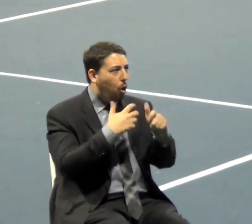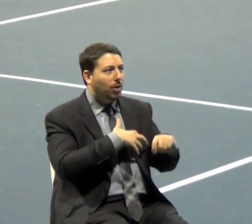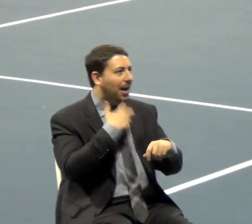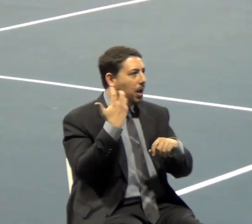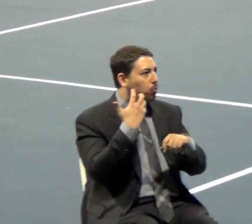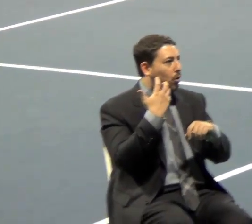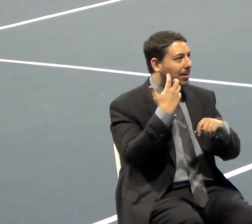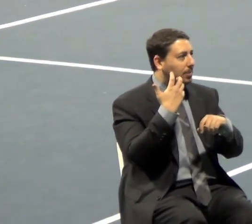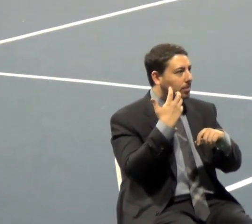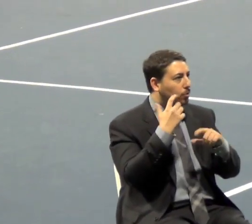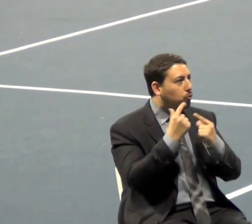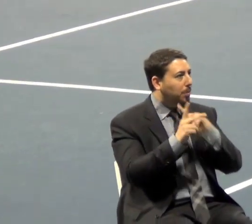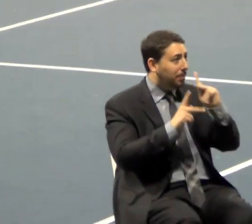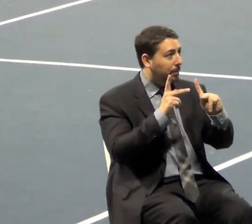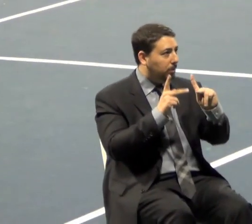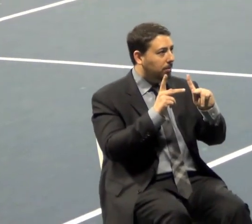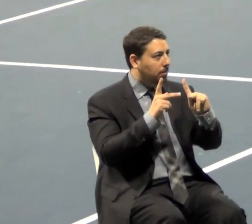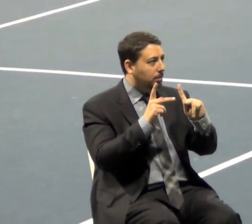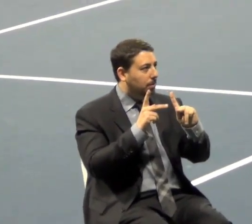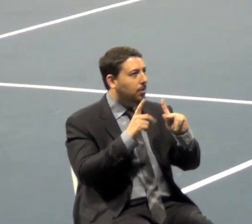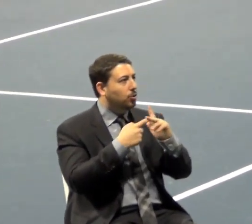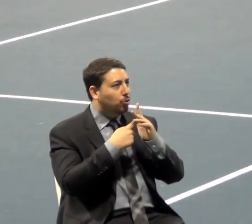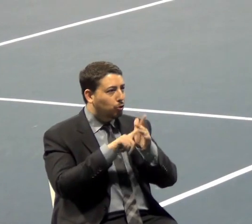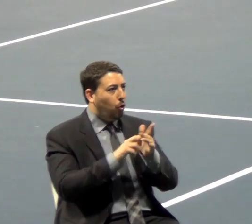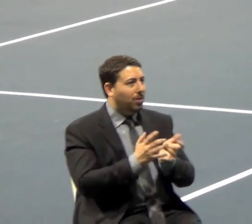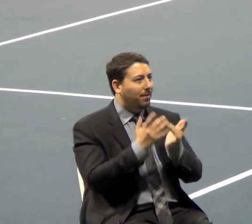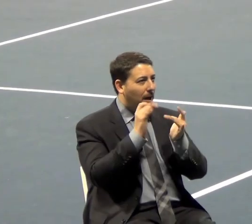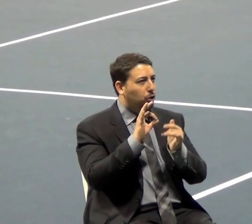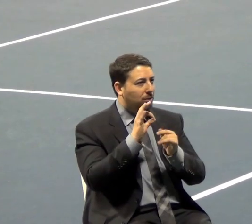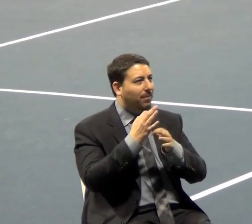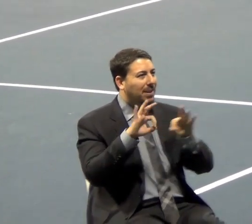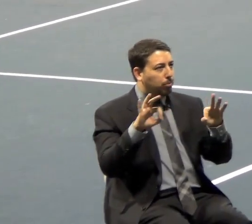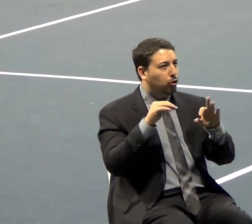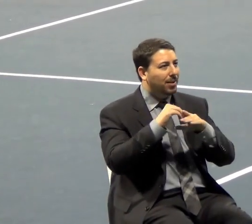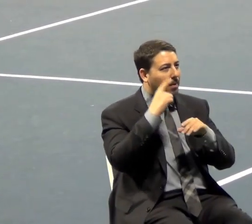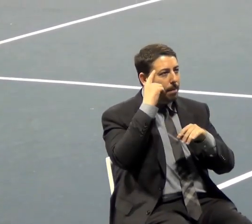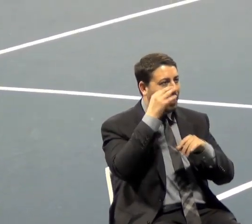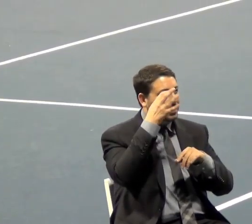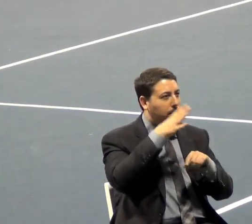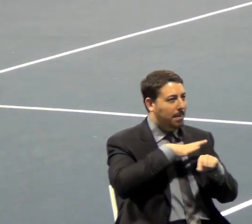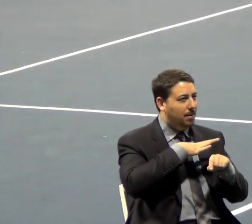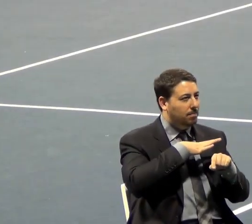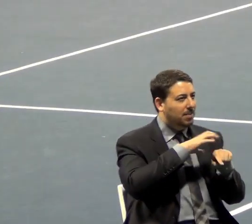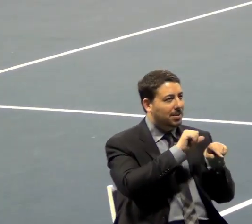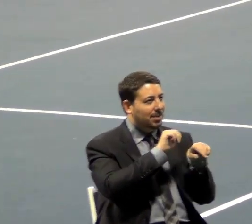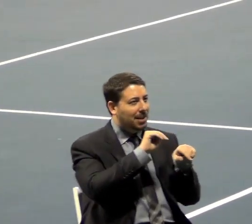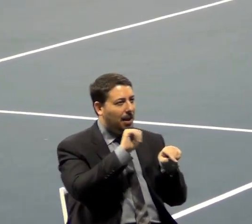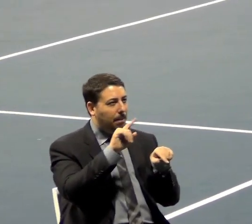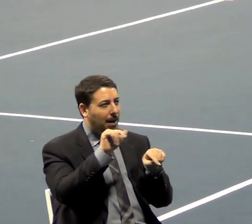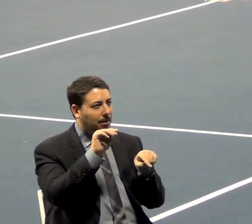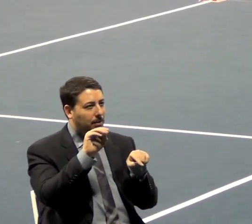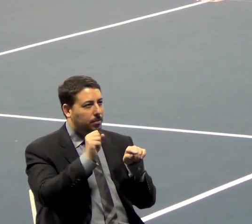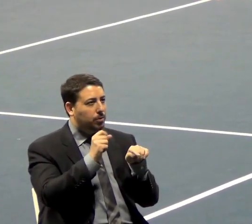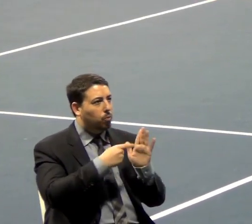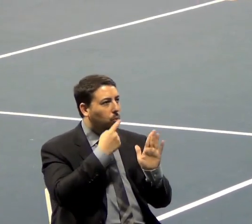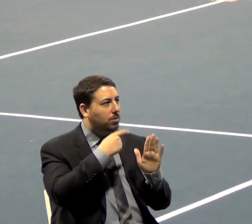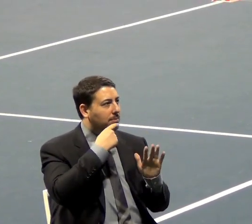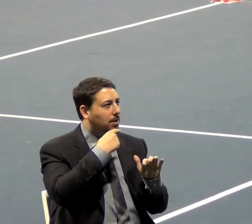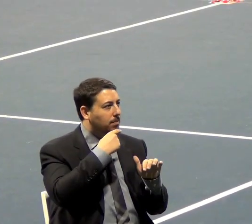once said, to start brush fires of liberty in the minds of men. And this is what's happening today. It is a